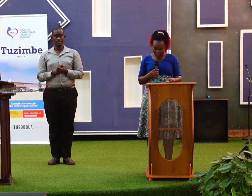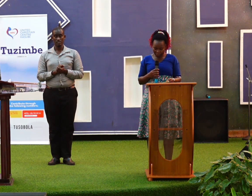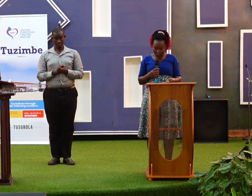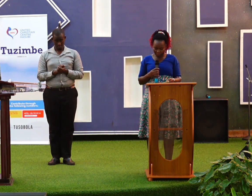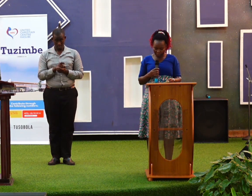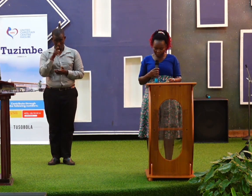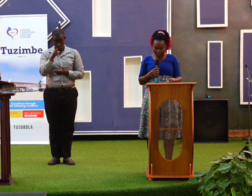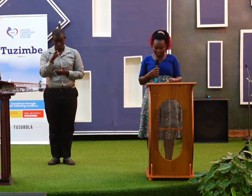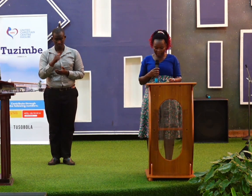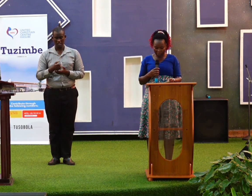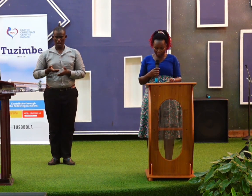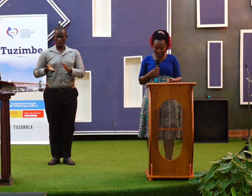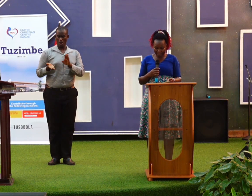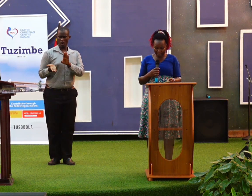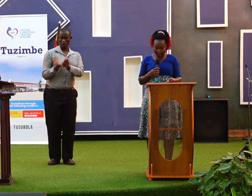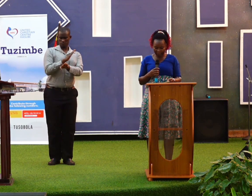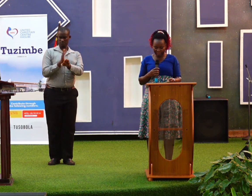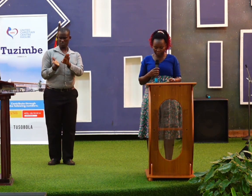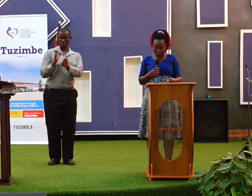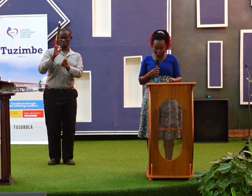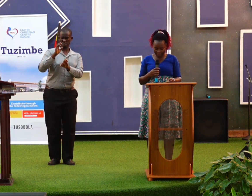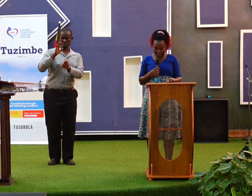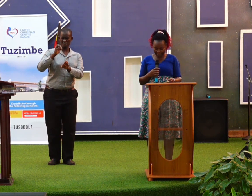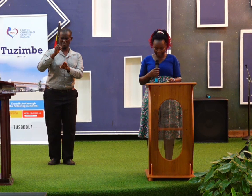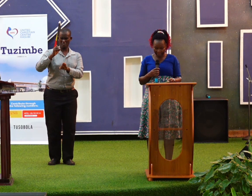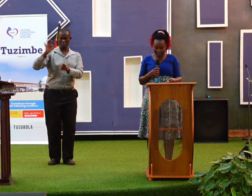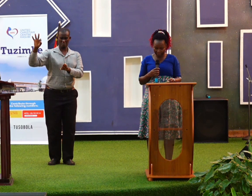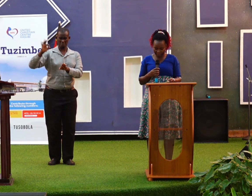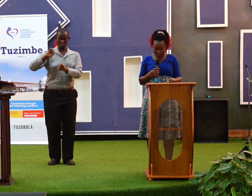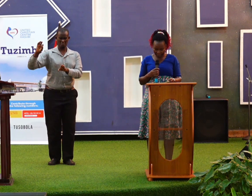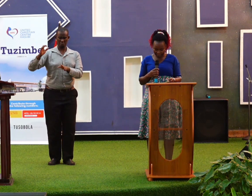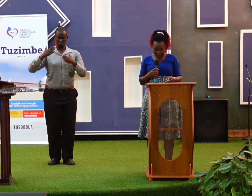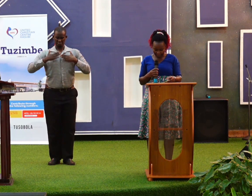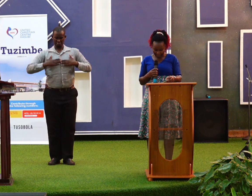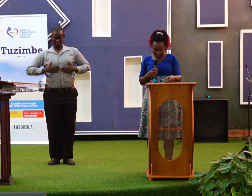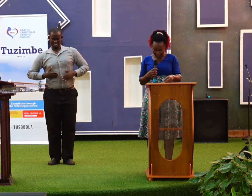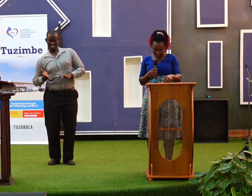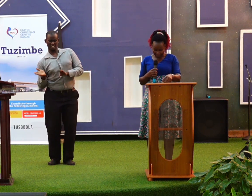that you put off the old self that rots the body.